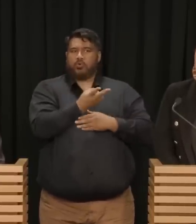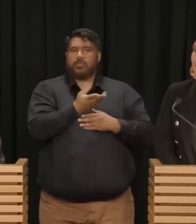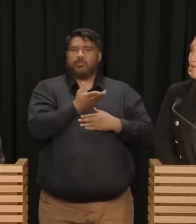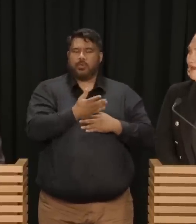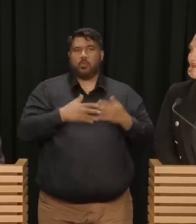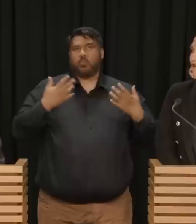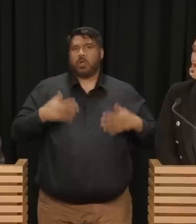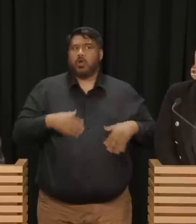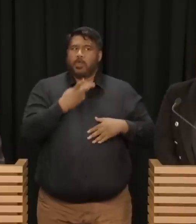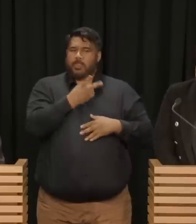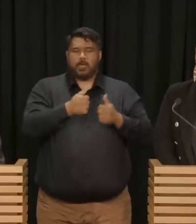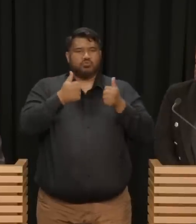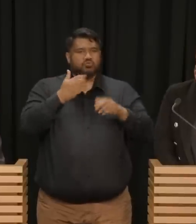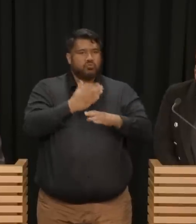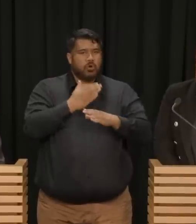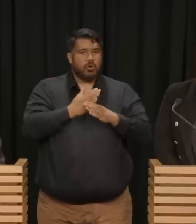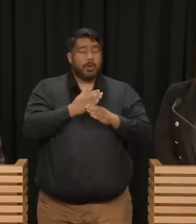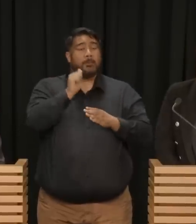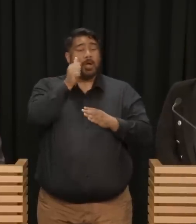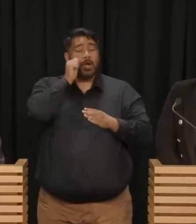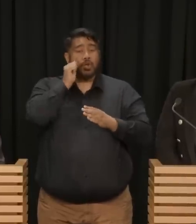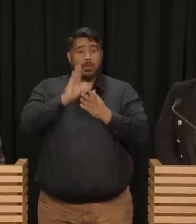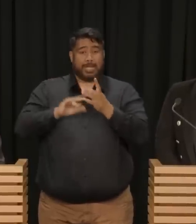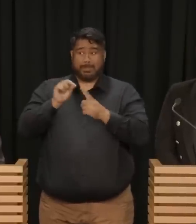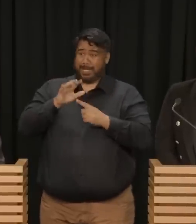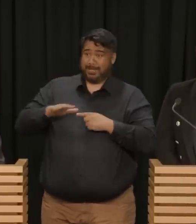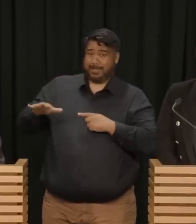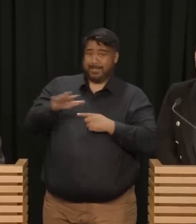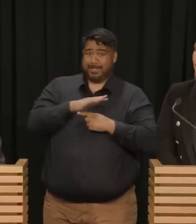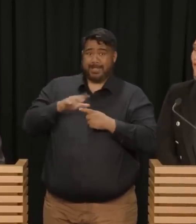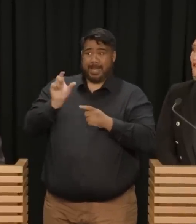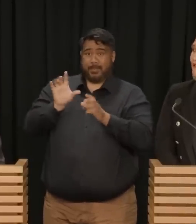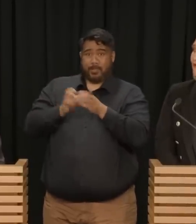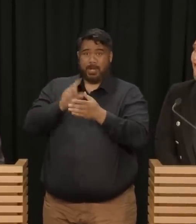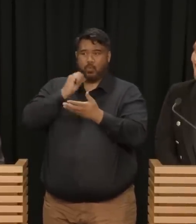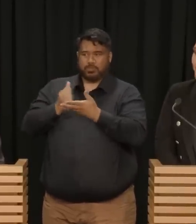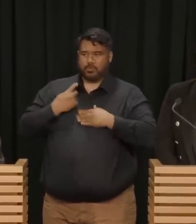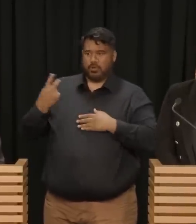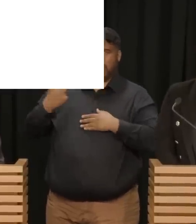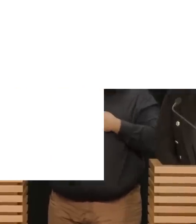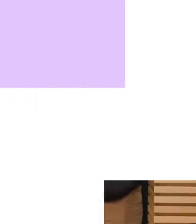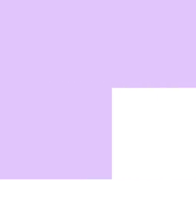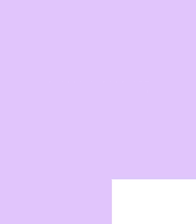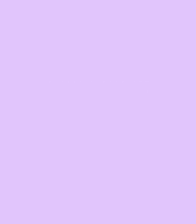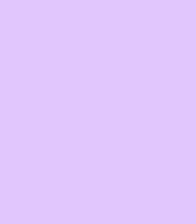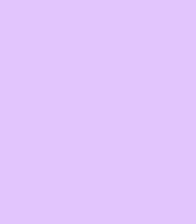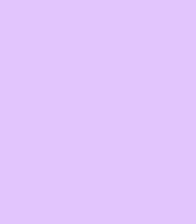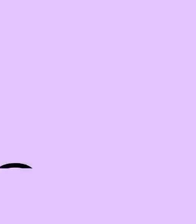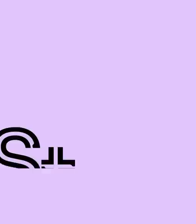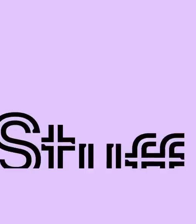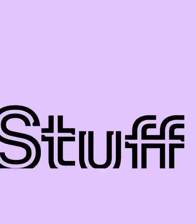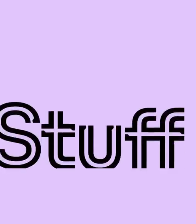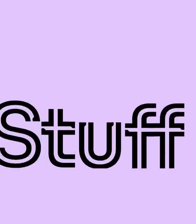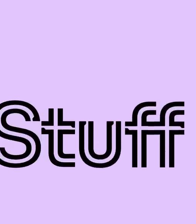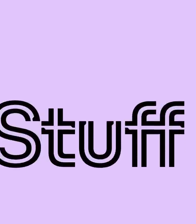we have the backing of our caucus to step into those shoes, and I look forward to doing the mahi. Kia ora.